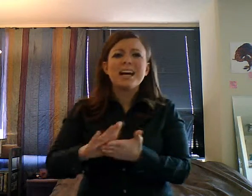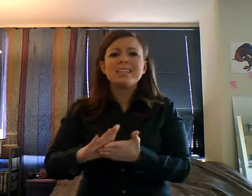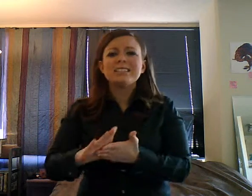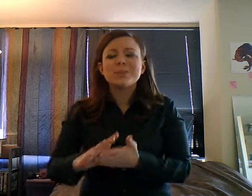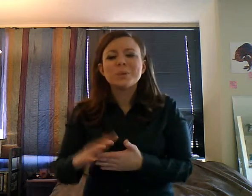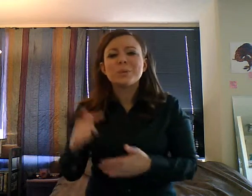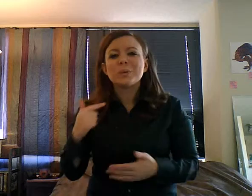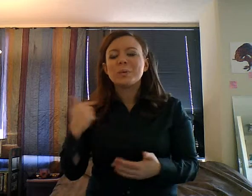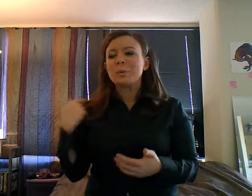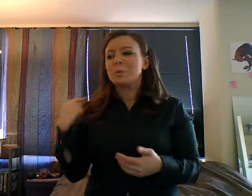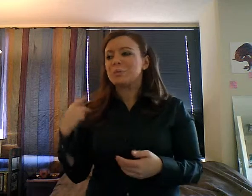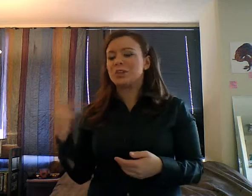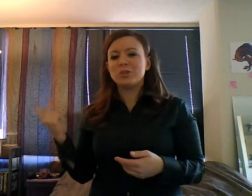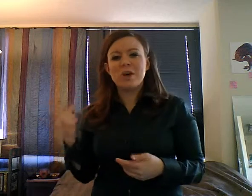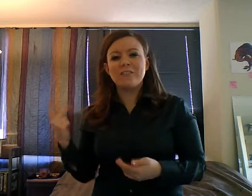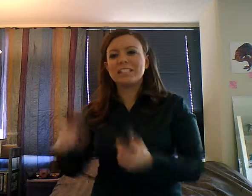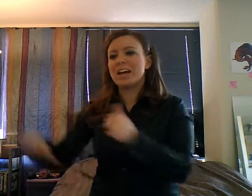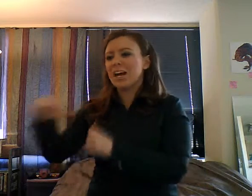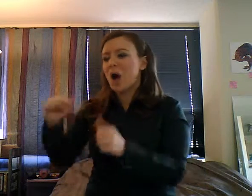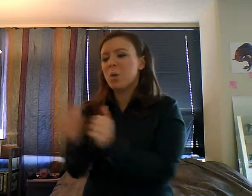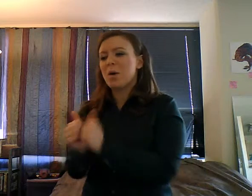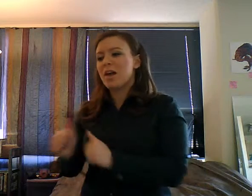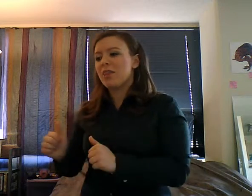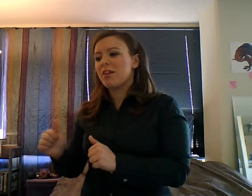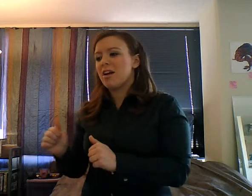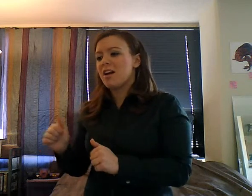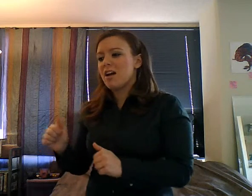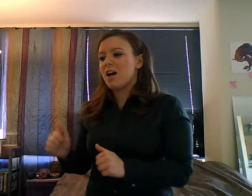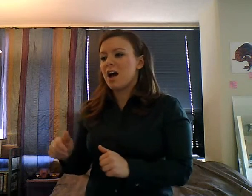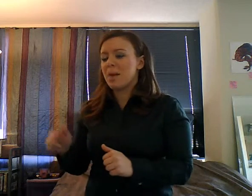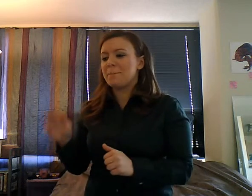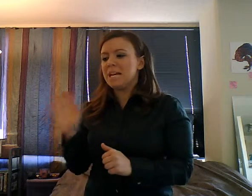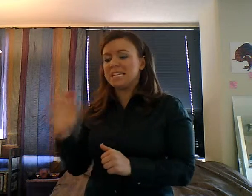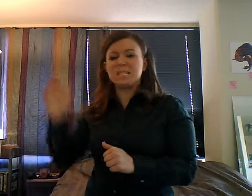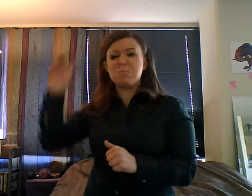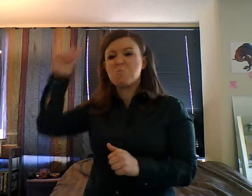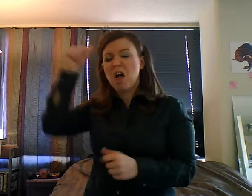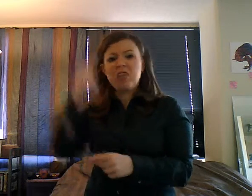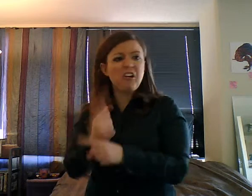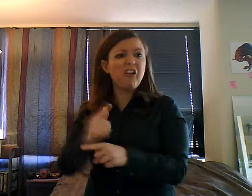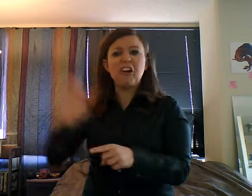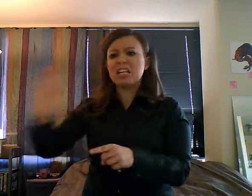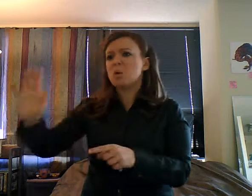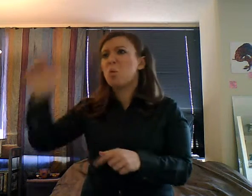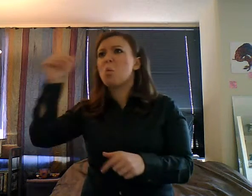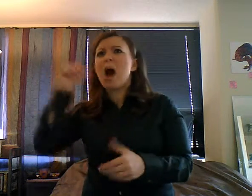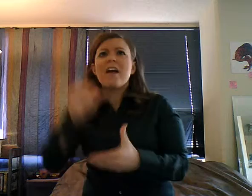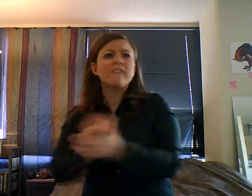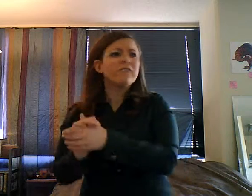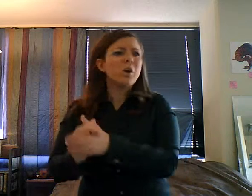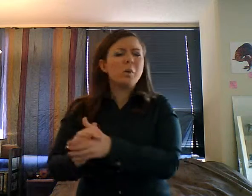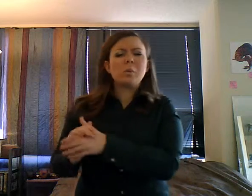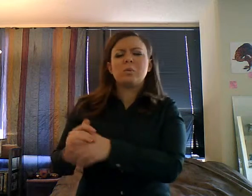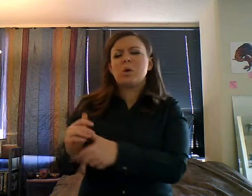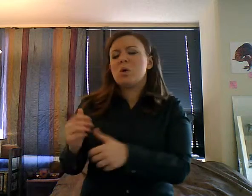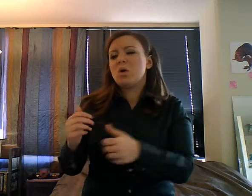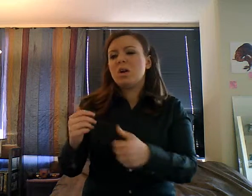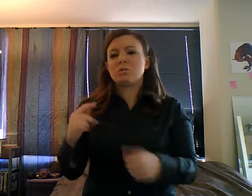And then, inauguration day. Well, the day before the inauguration, everyone was planning leaving, like, kind of later than I expected.